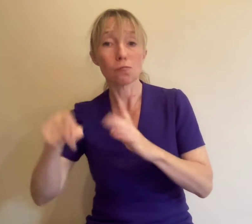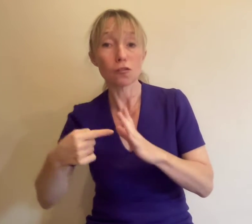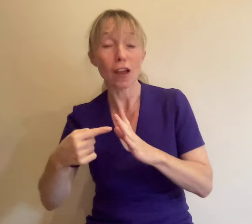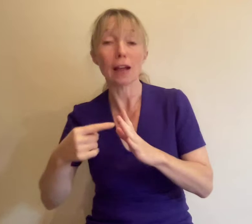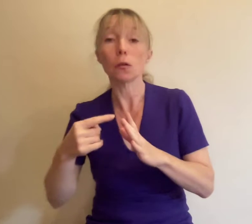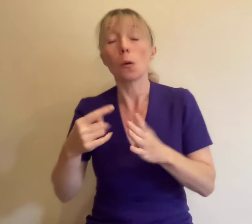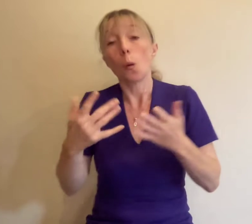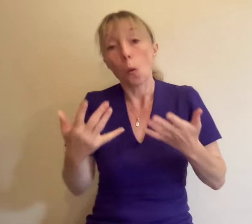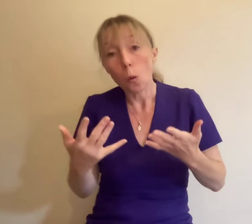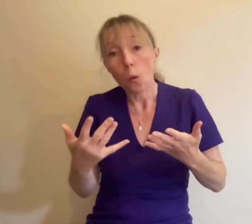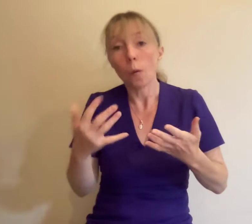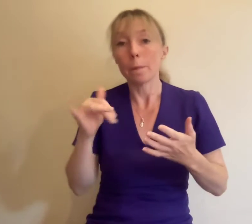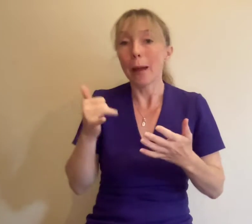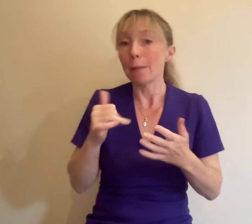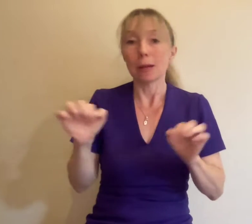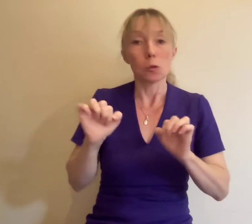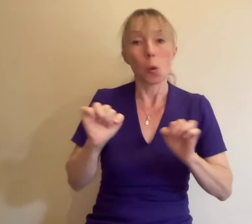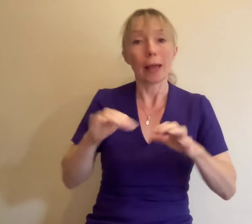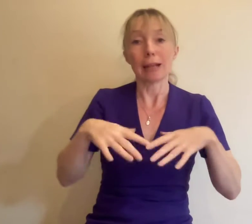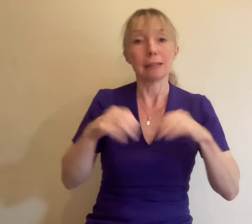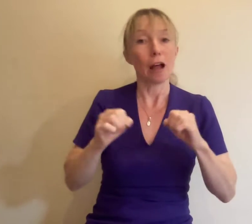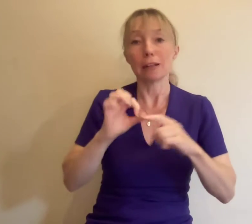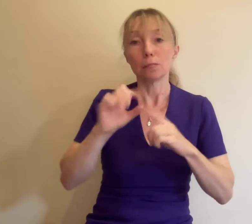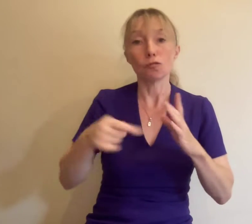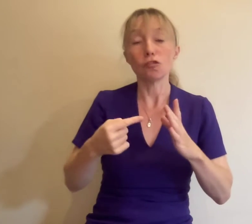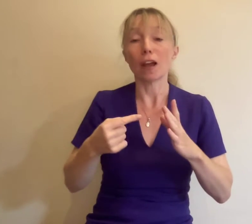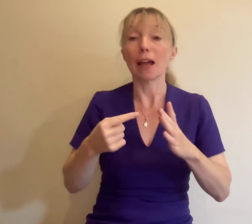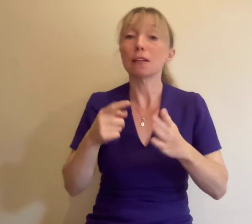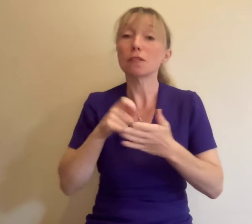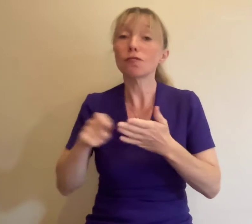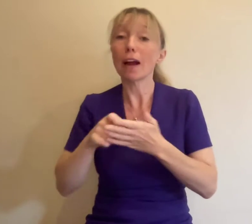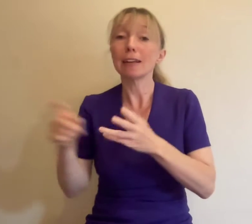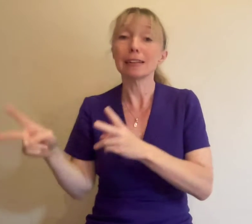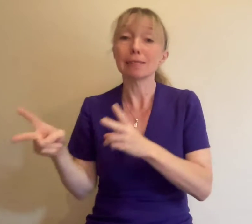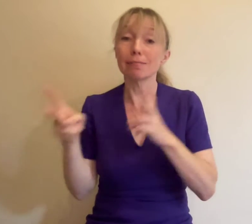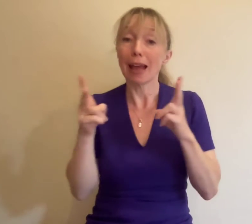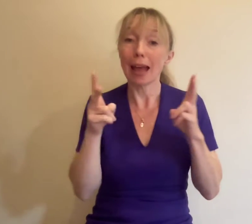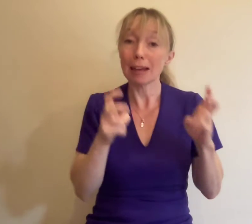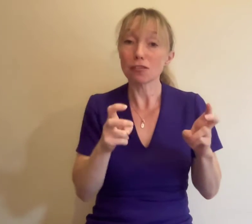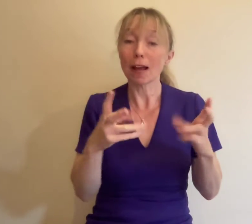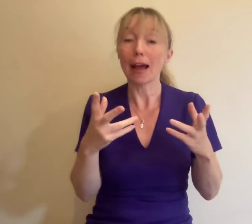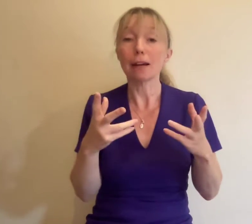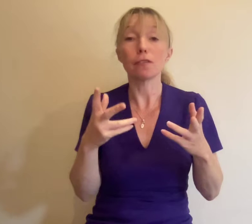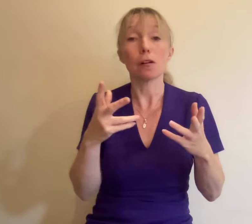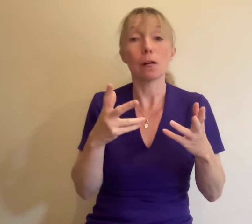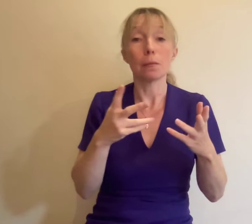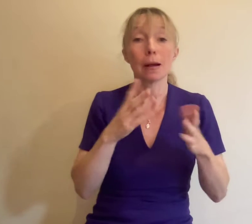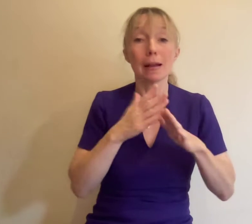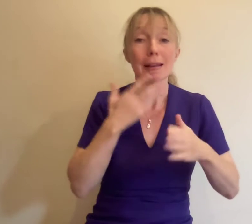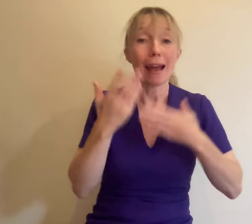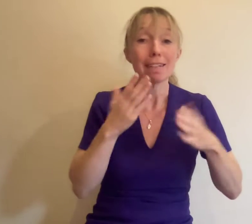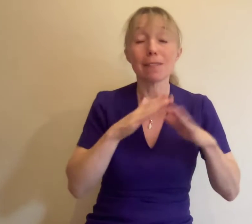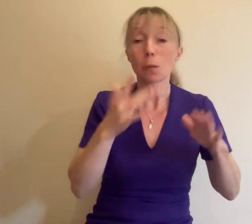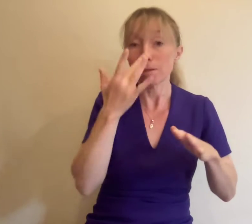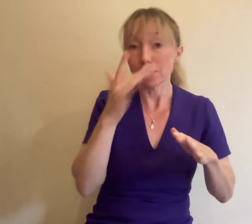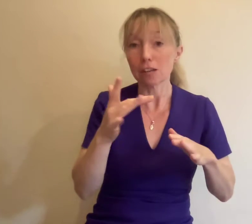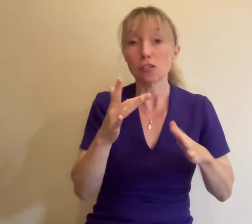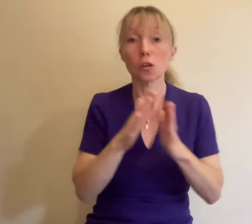extract from a piece of writing that is either narrative non-fiction novel part of a short story collection or